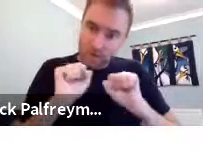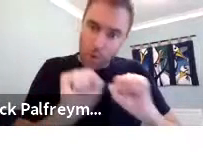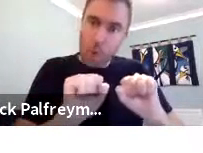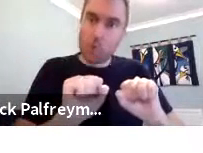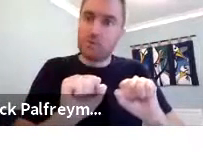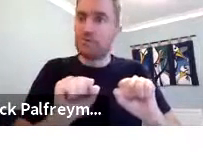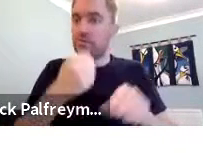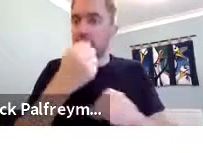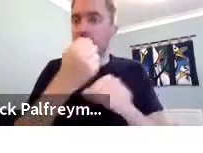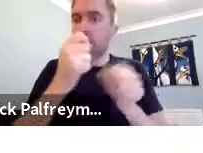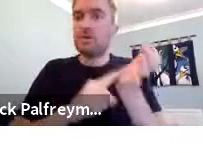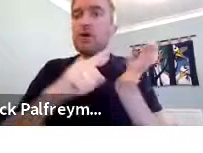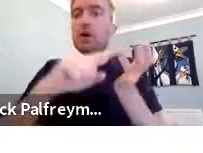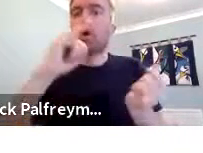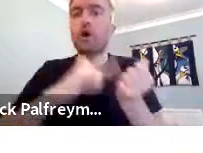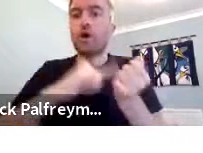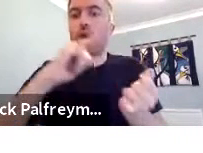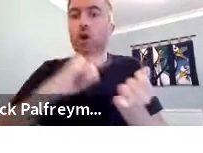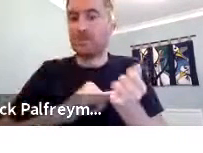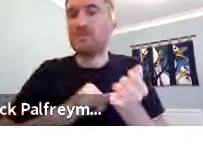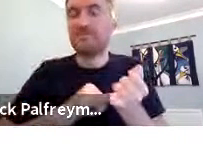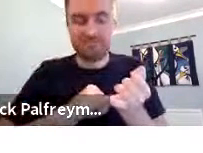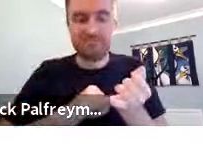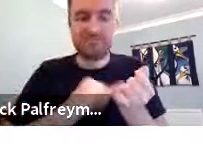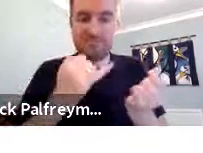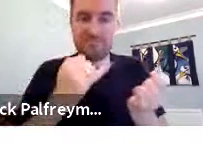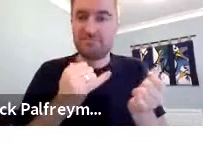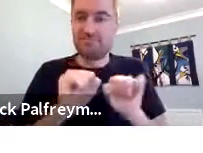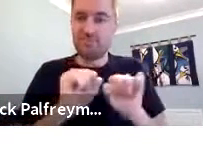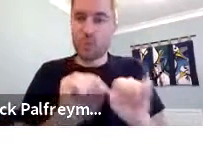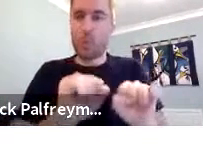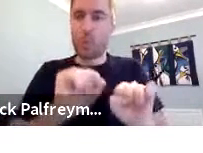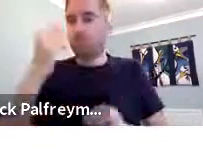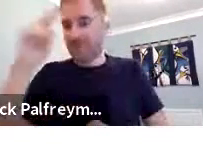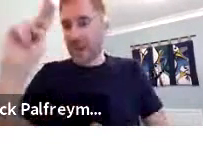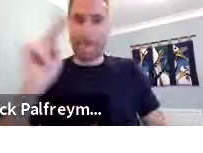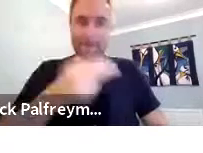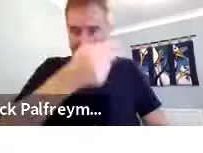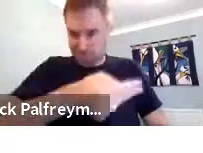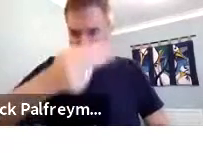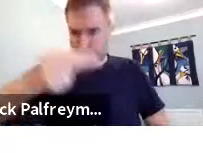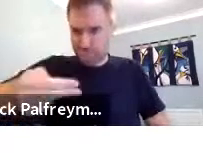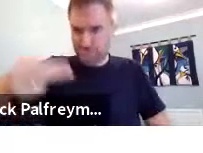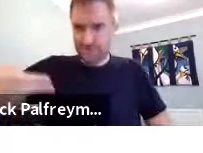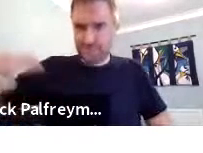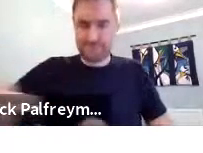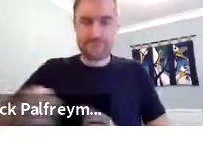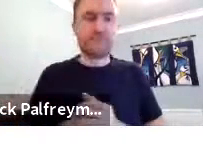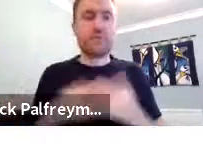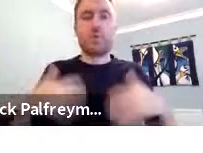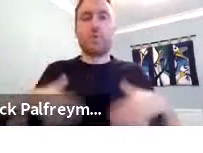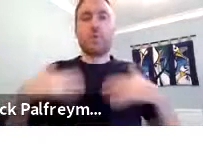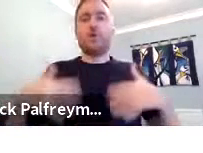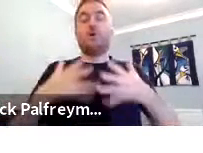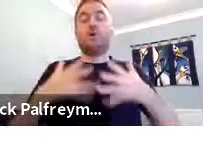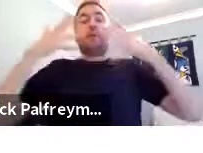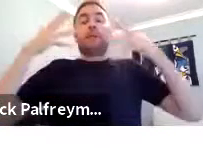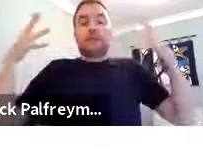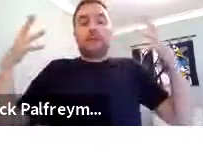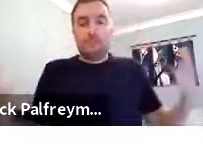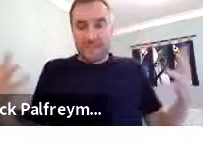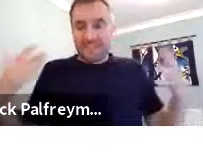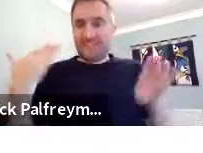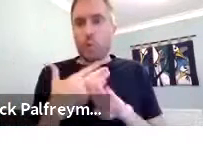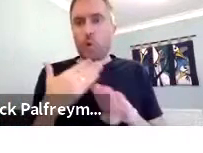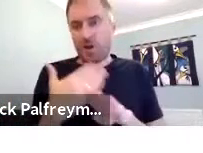means that each sign will have its own gloss. It's own name will be put against